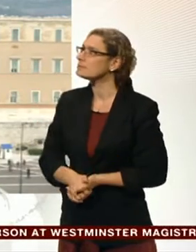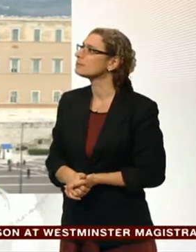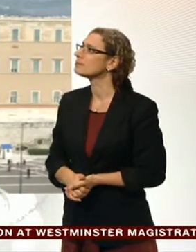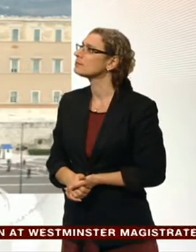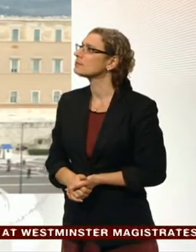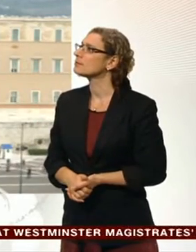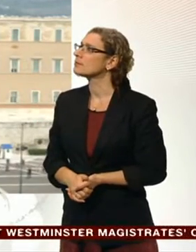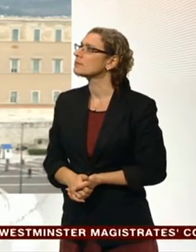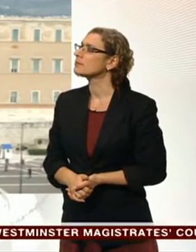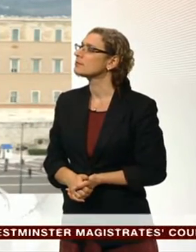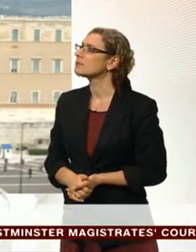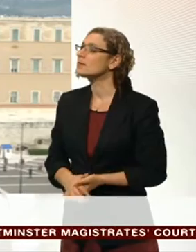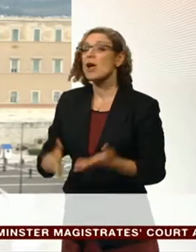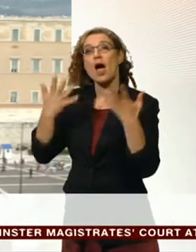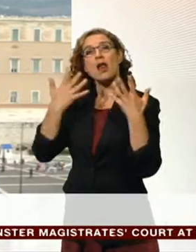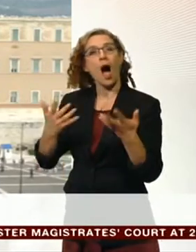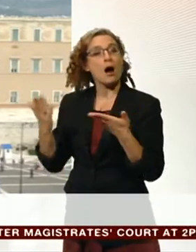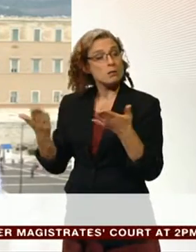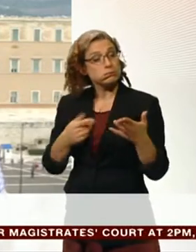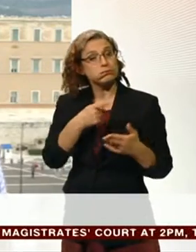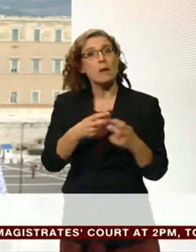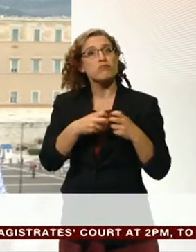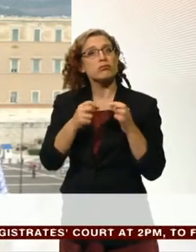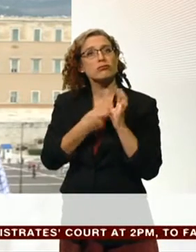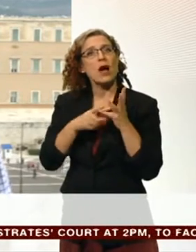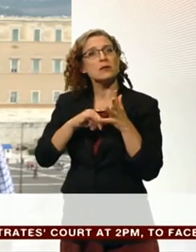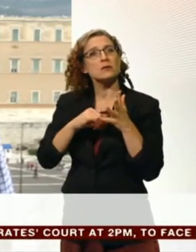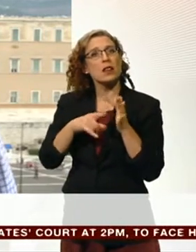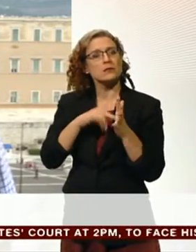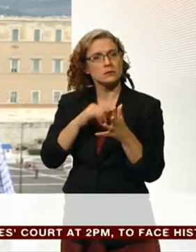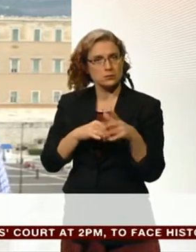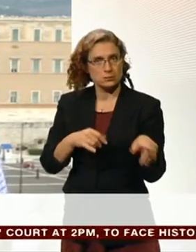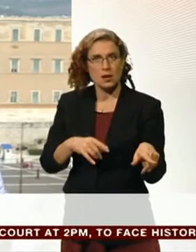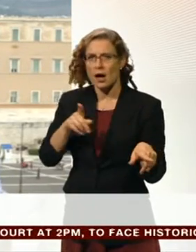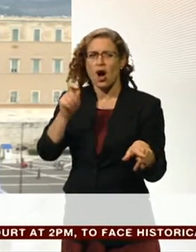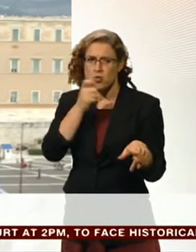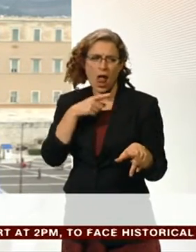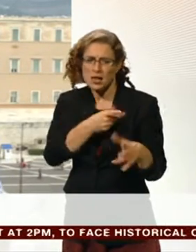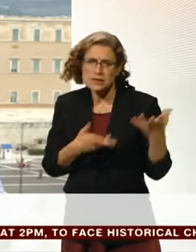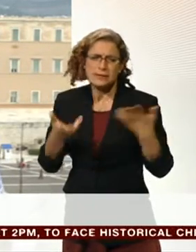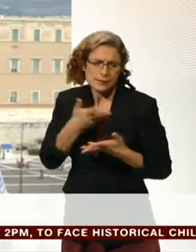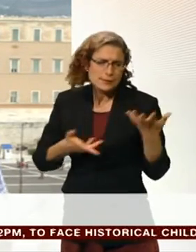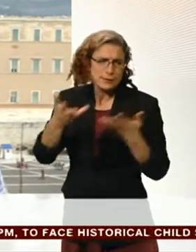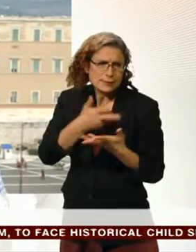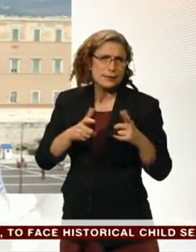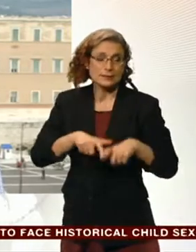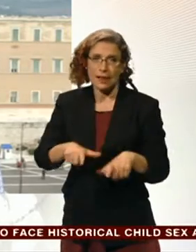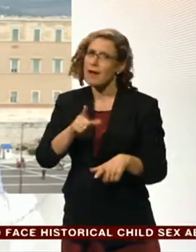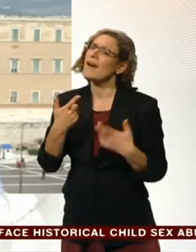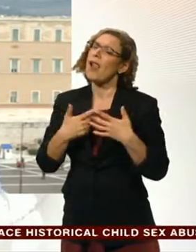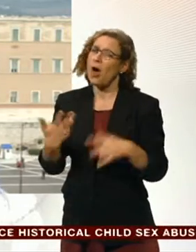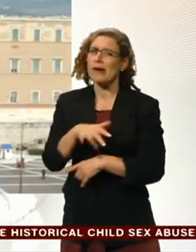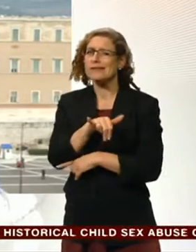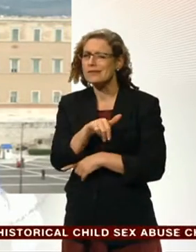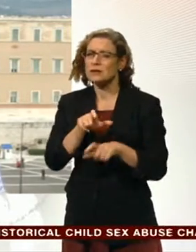Well, the focus now turns to Brussels, where Eurozone finance ministers are meeting shortly to discuss the deal. There is still scepticism in